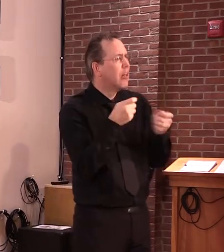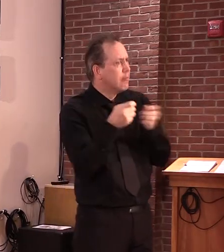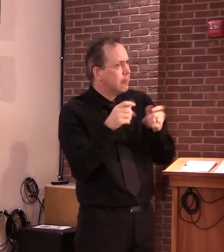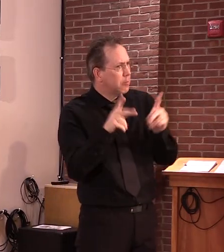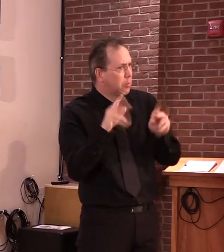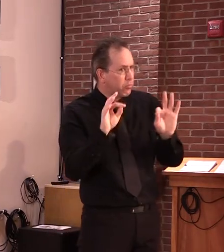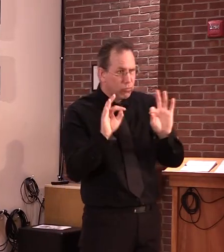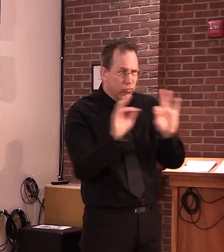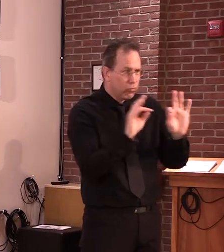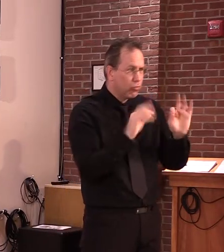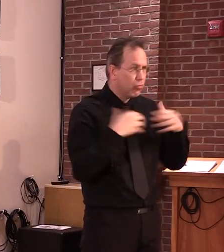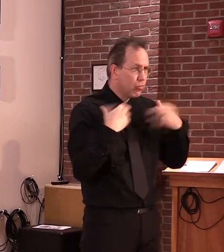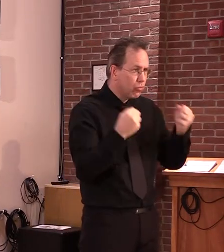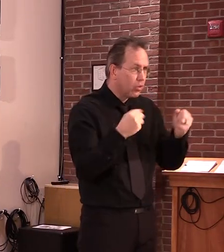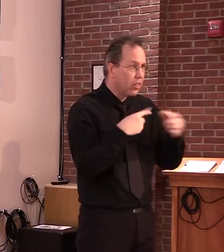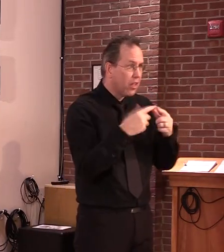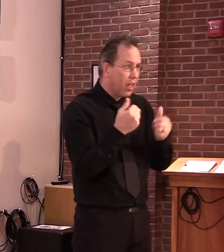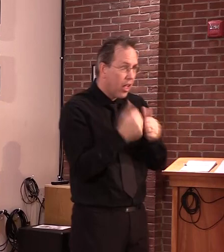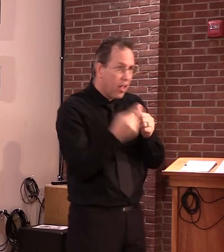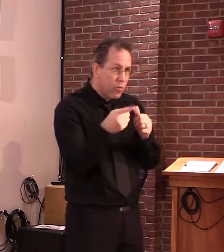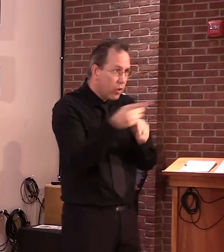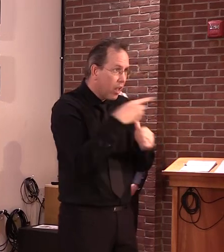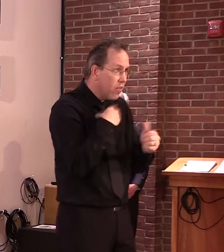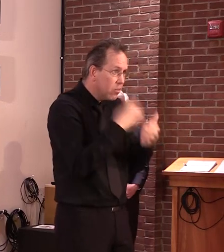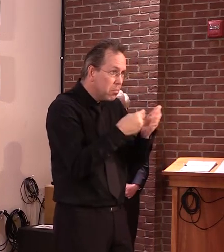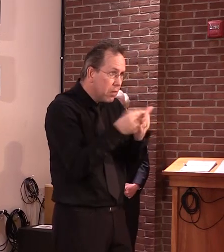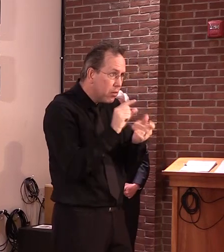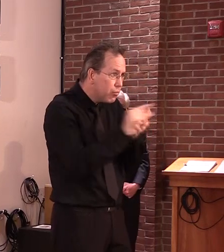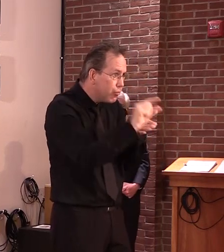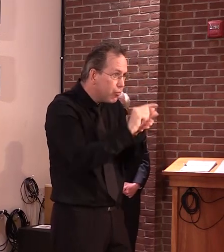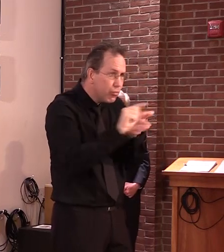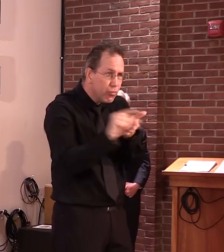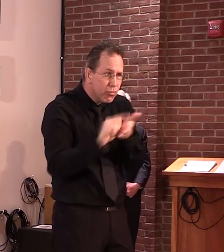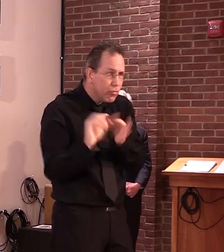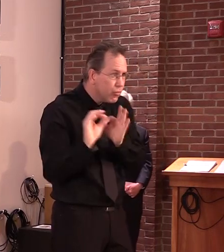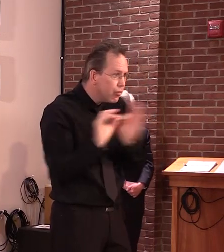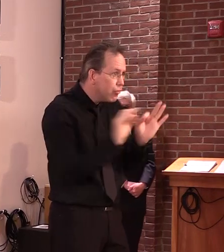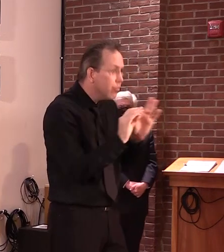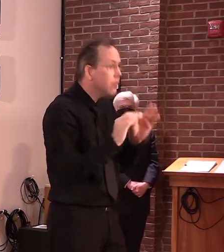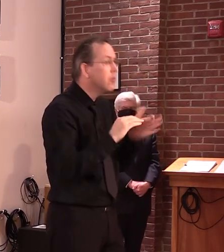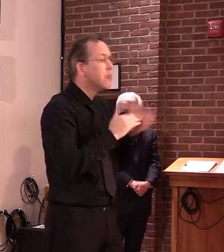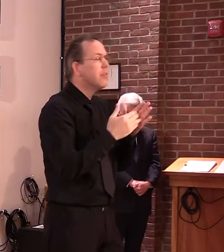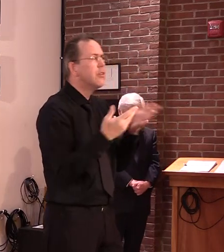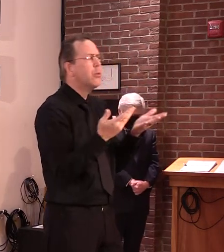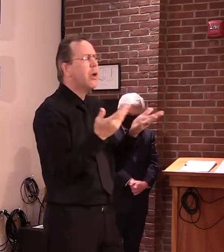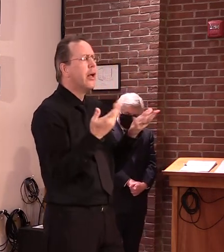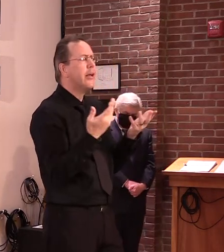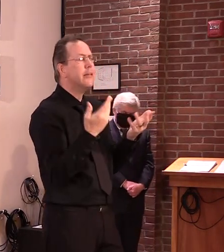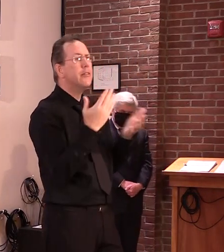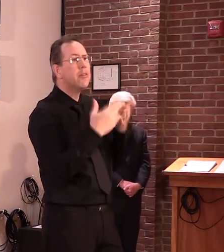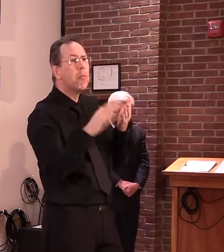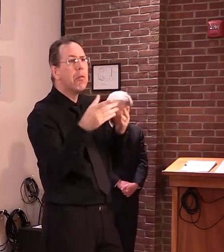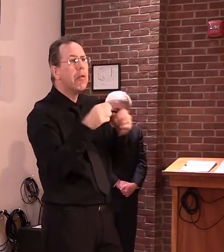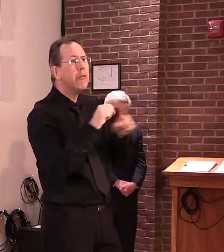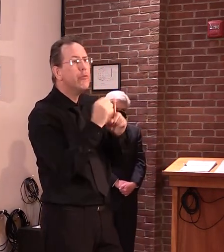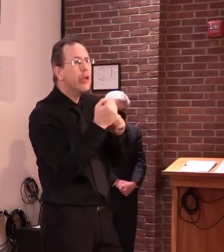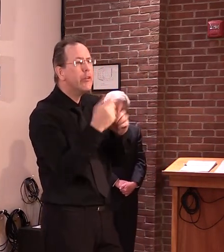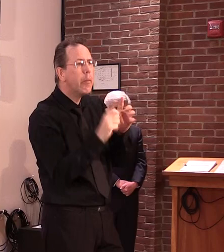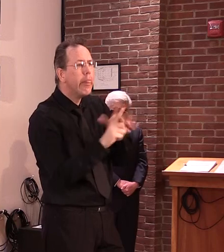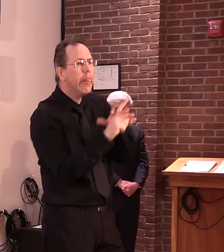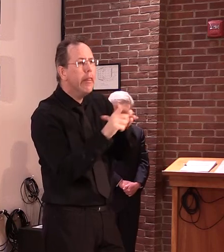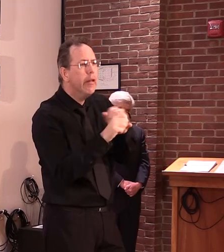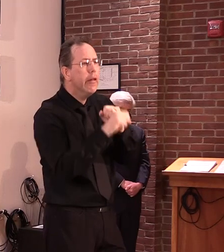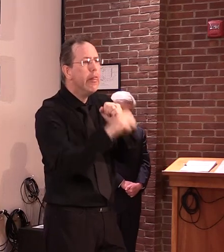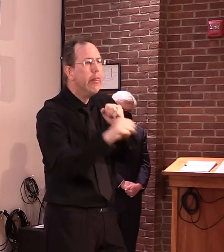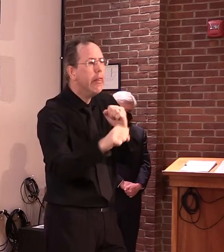that they are entitled to. So it might be a little bit longer, but every week it seems as though we're able to do the workarounds